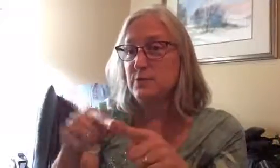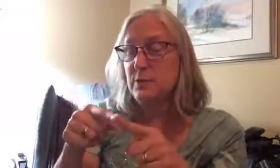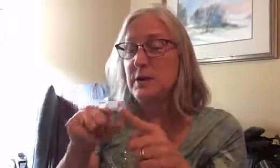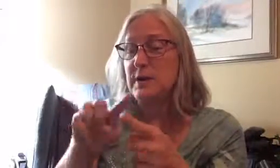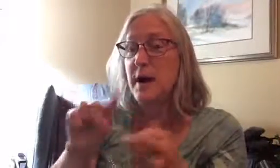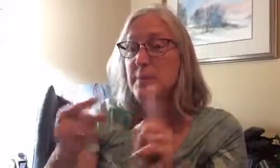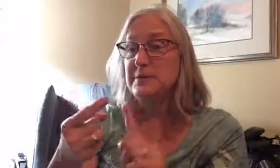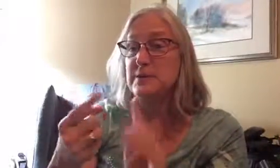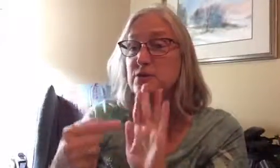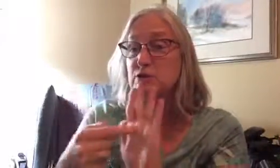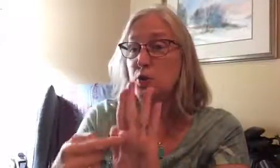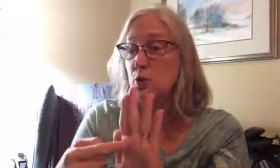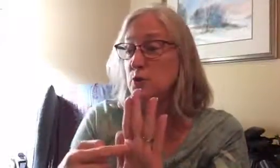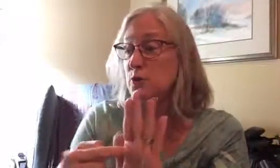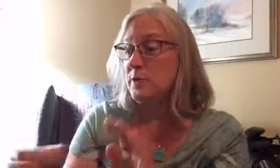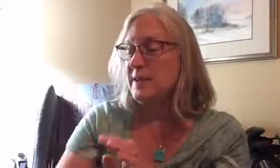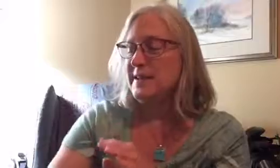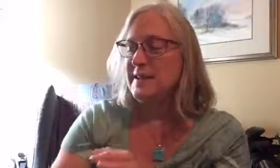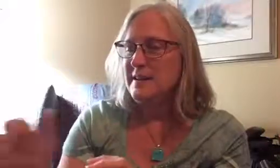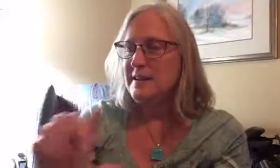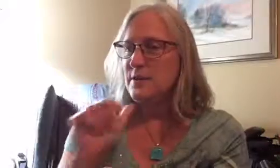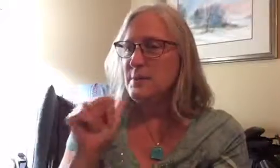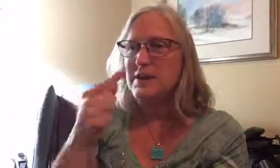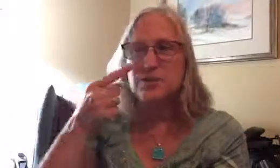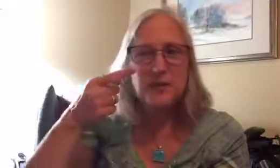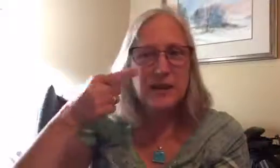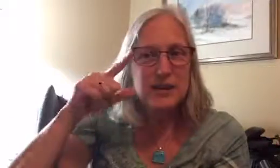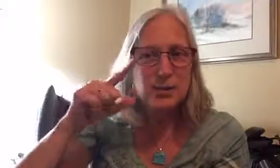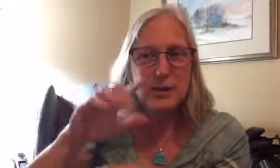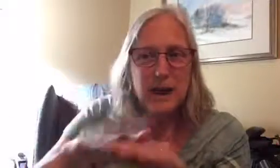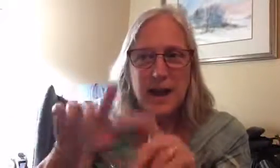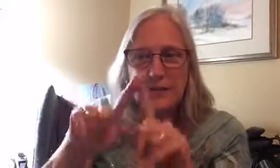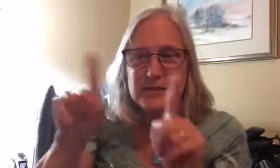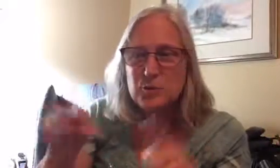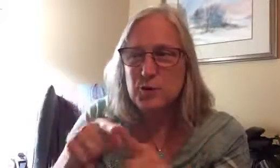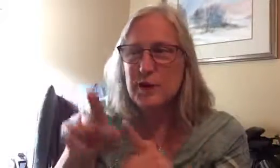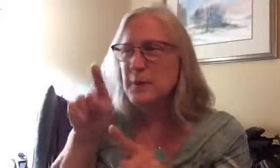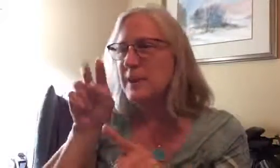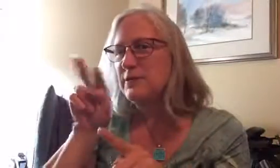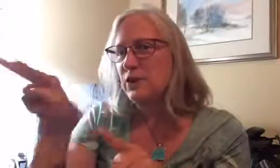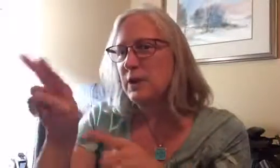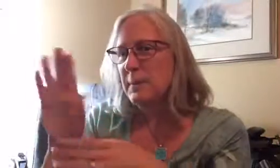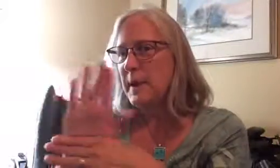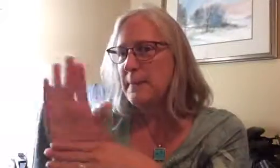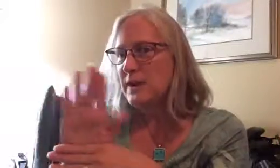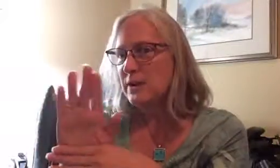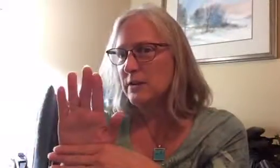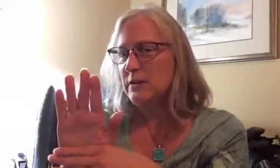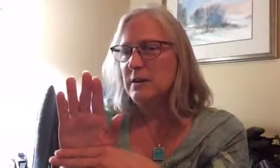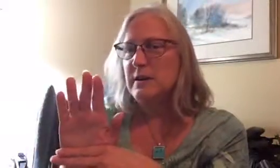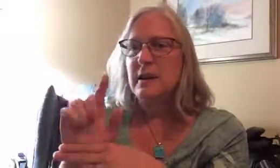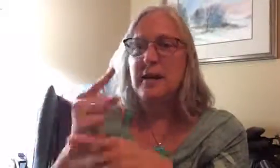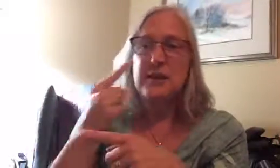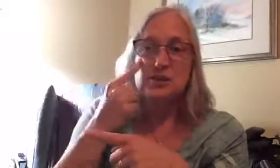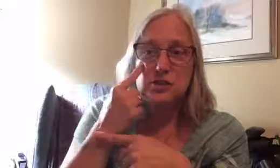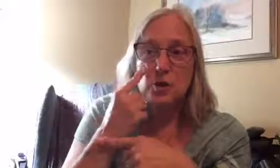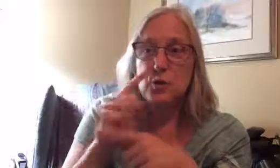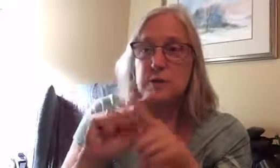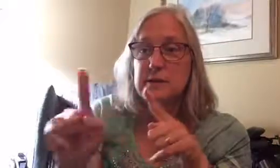screen opposite to show you i'm not sure if i can do it on the screen i'm gonna have to look at my mirror and then just show you the